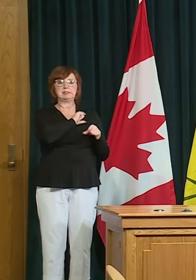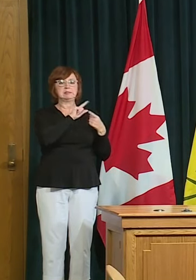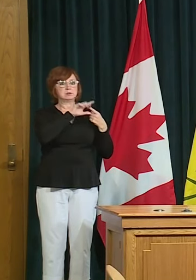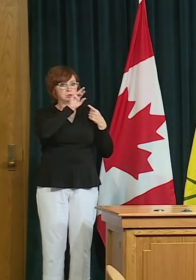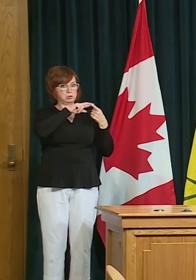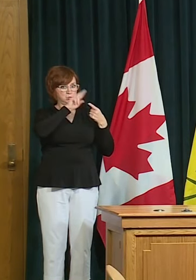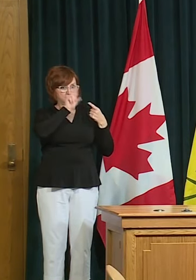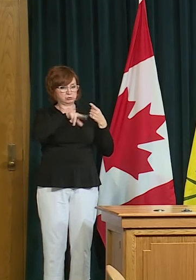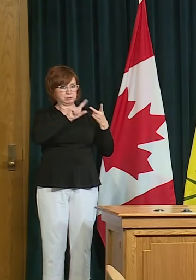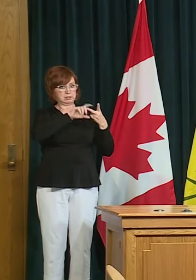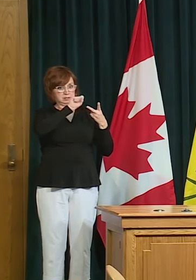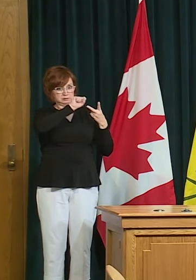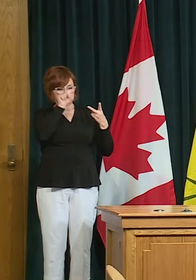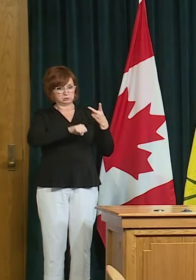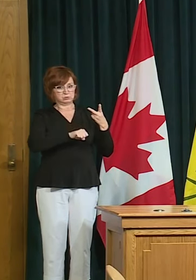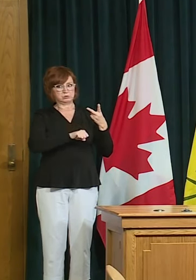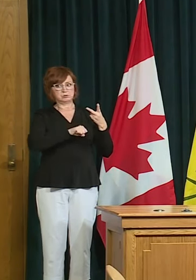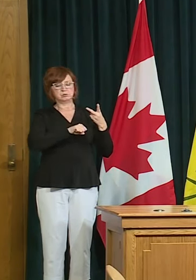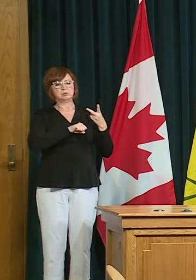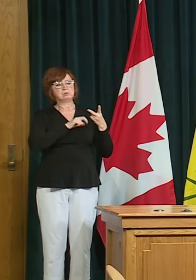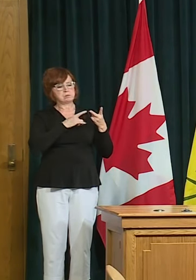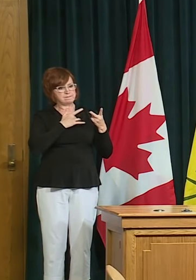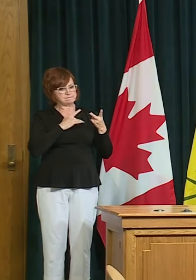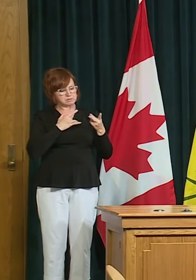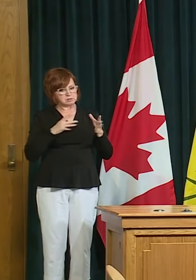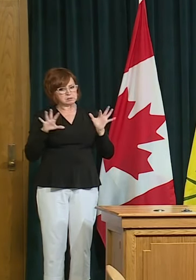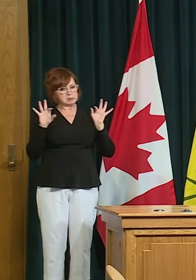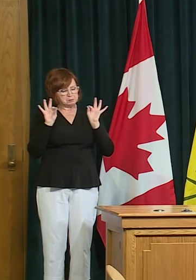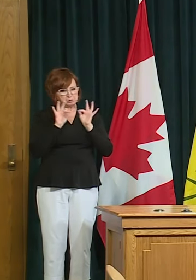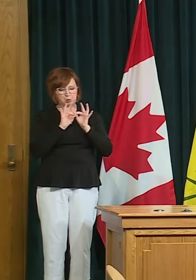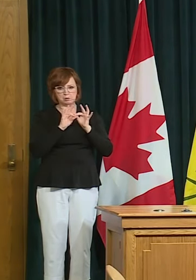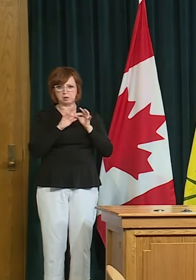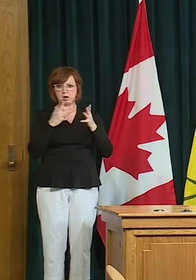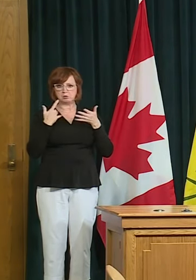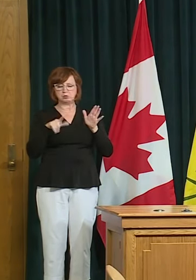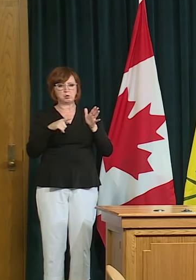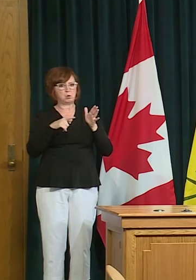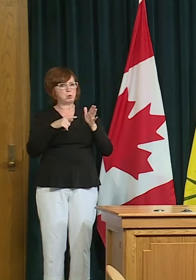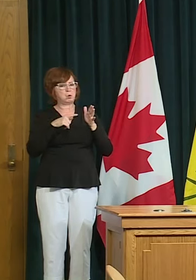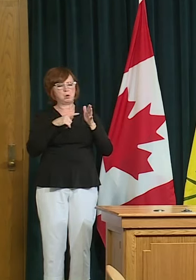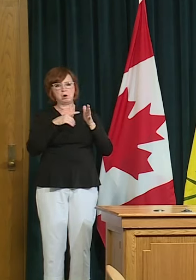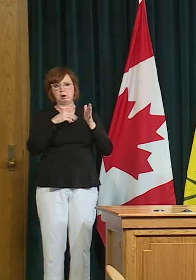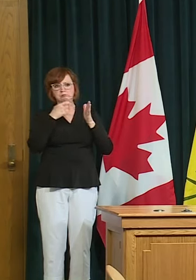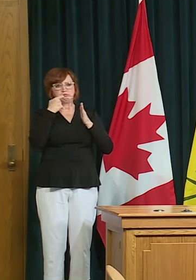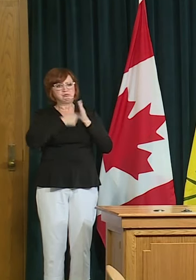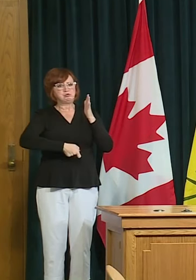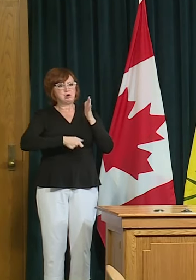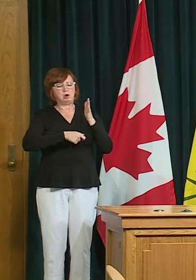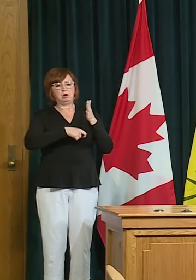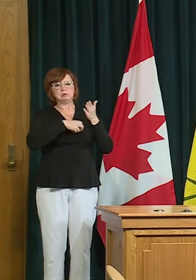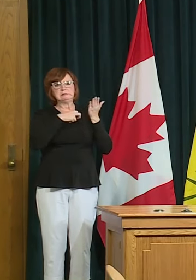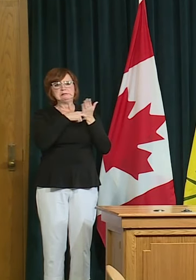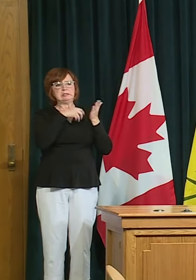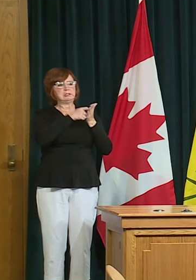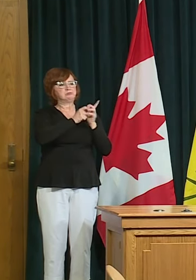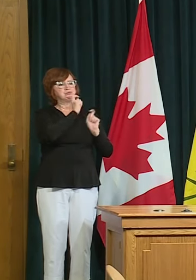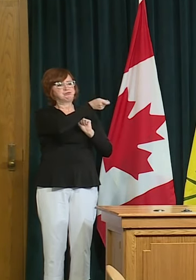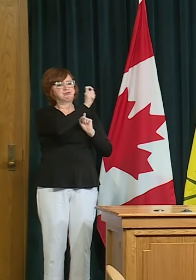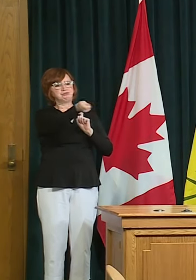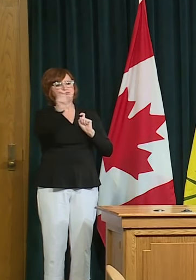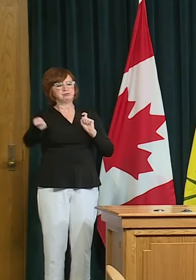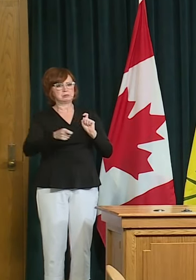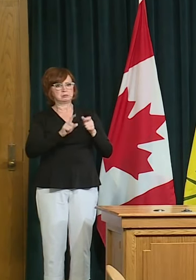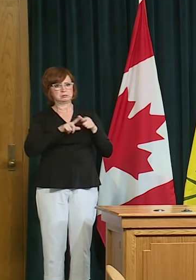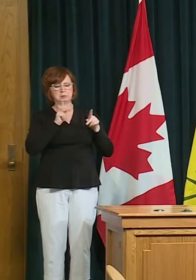disrupt these gatherings or even be heavy-handed with the issuing of fines and some police we've spoken to actually say they personally plan to attend these